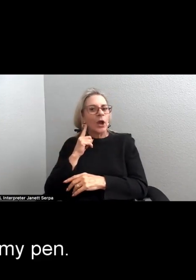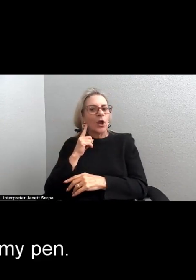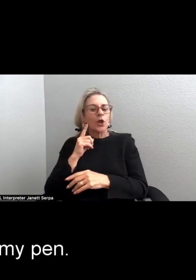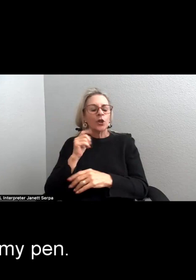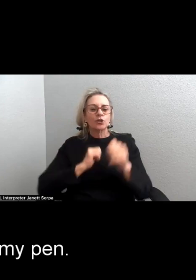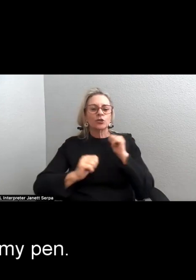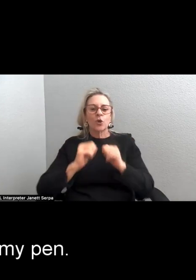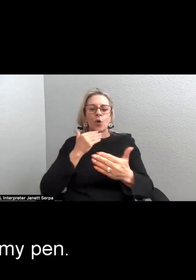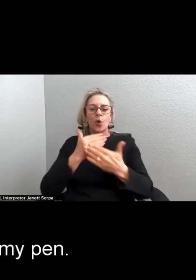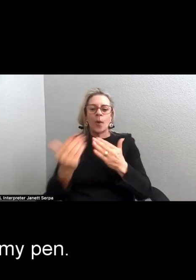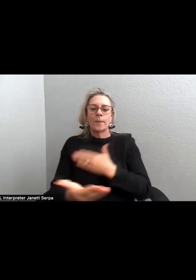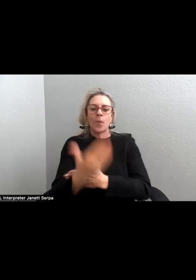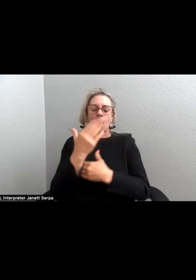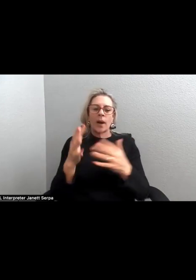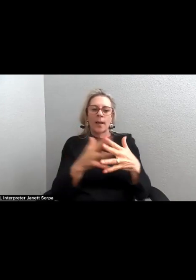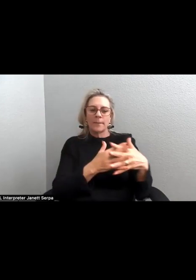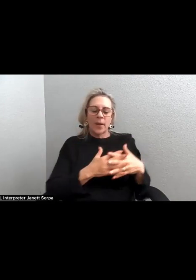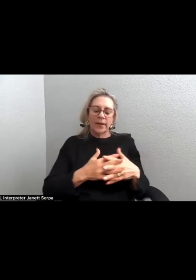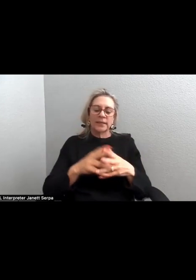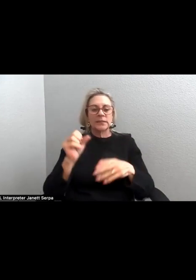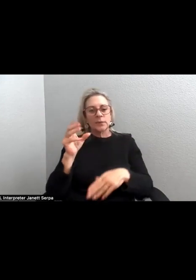I pick up my pen.